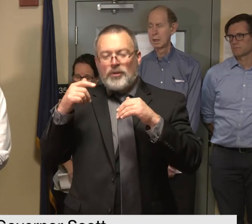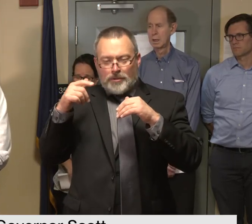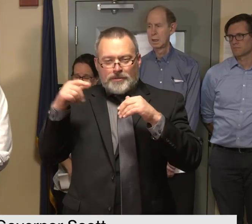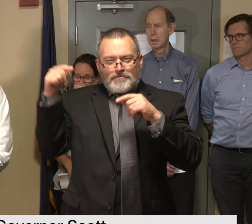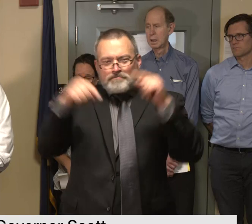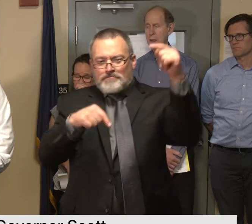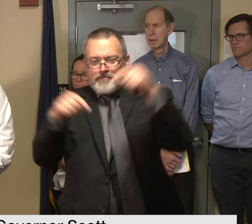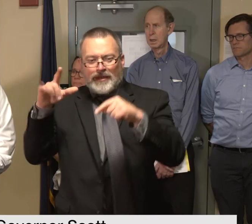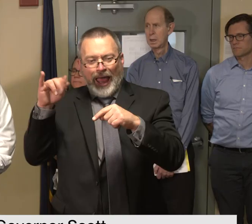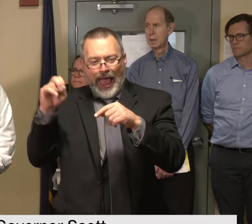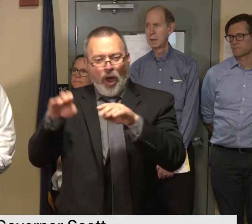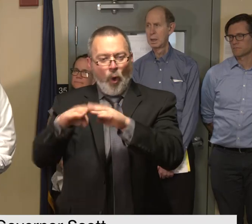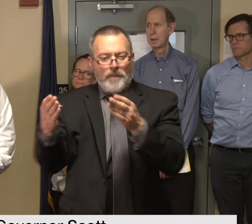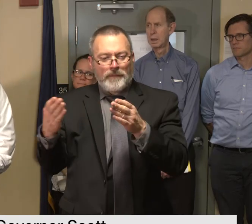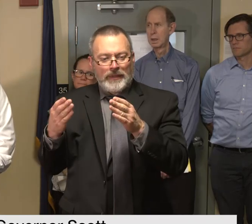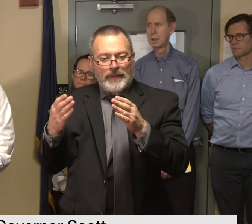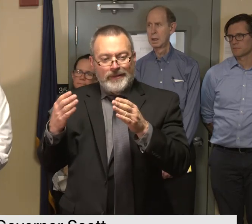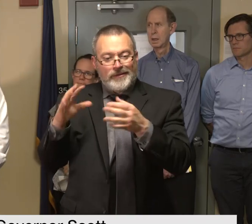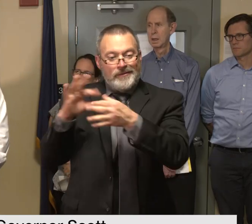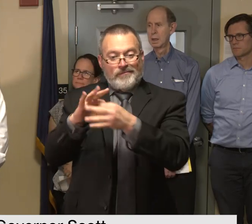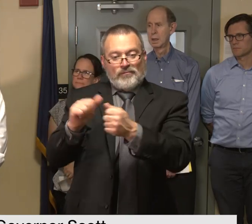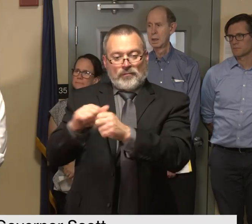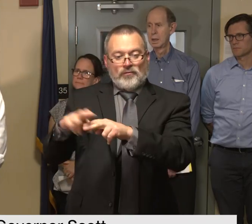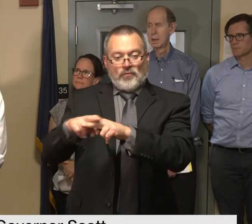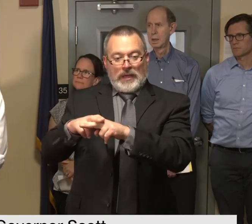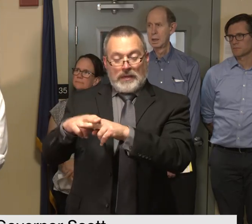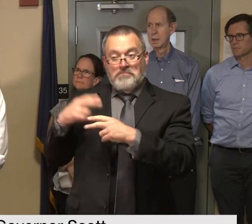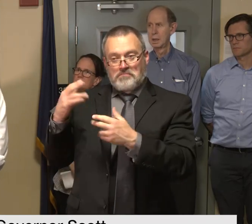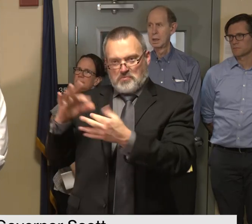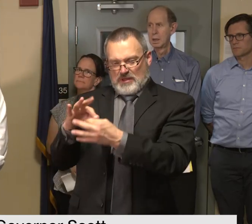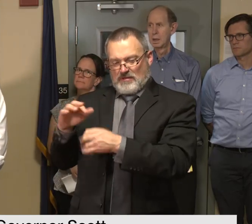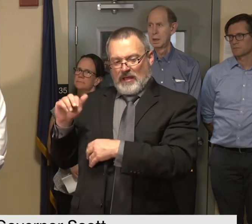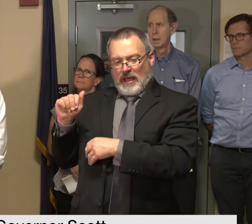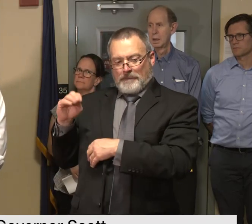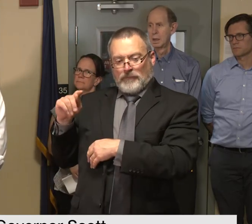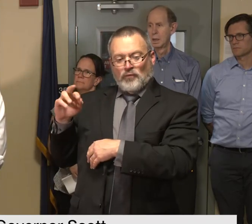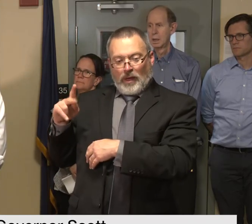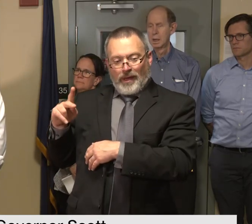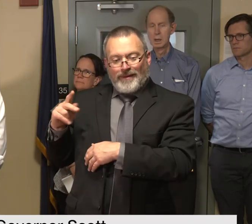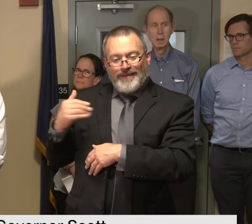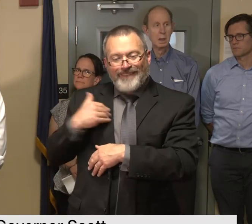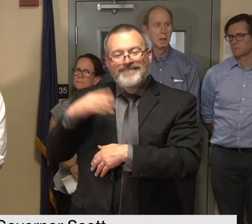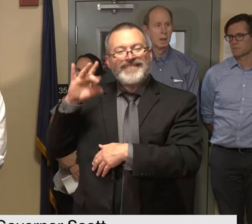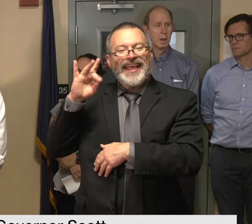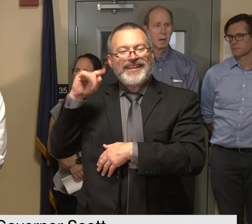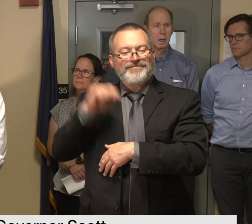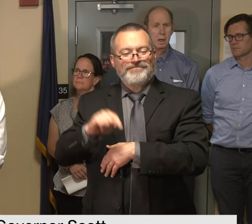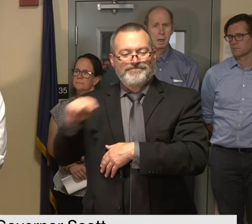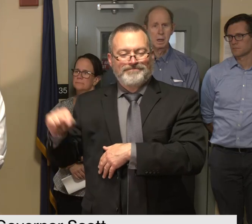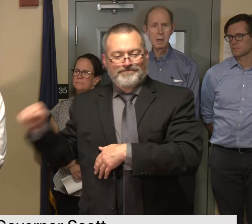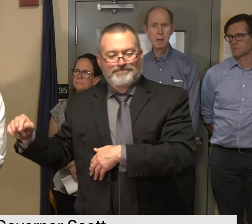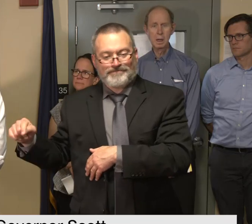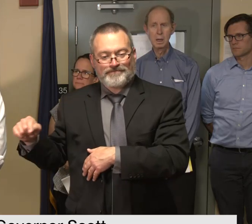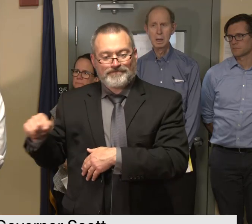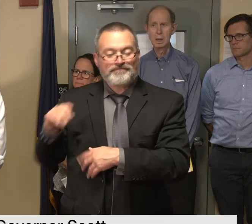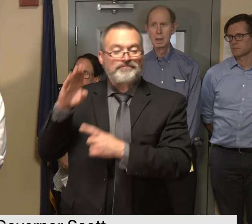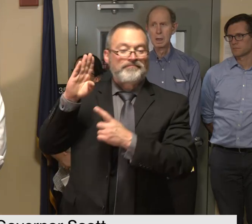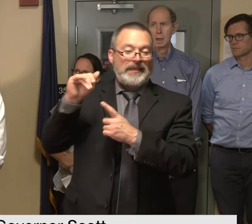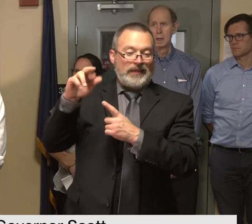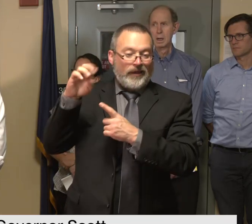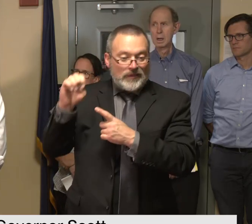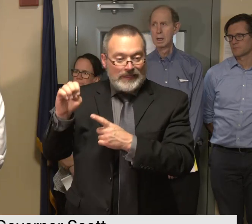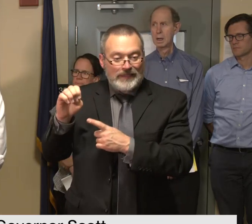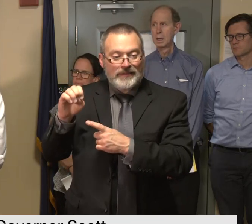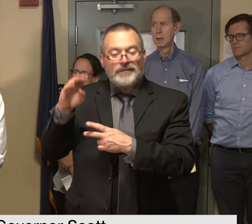freight railroad and amtrak we have eight closures barry barnett